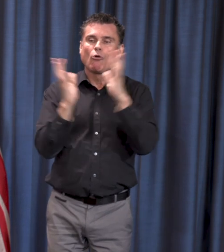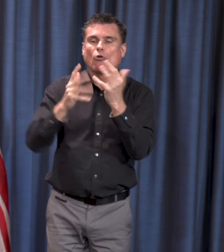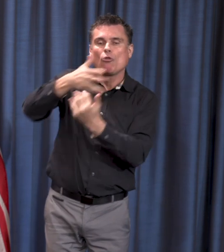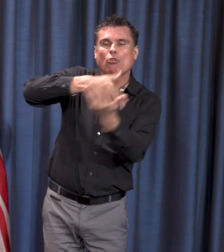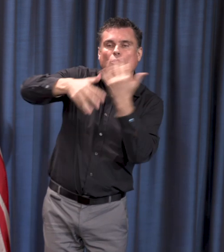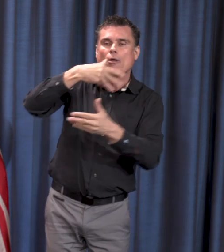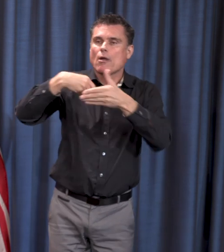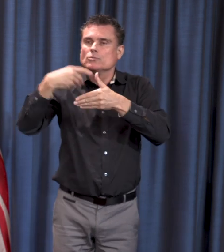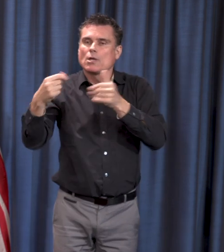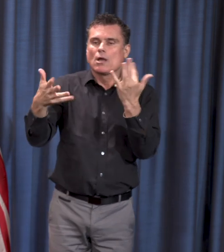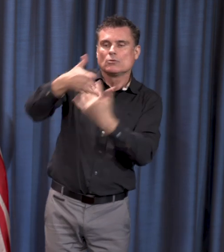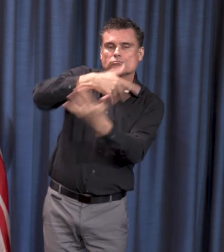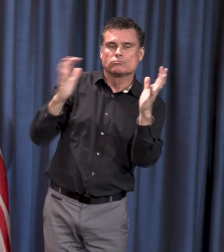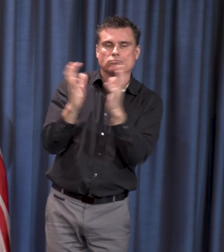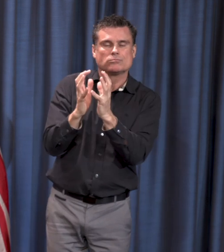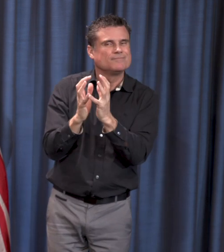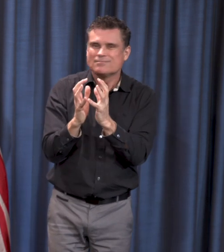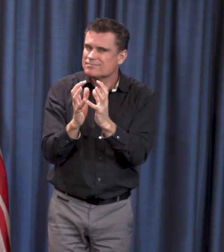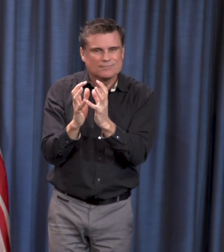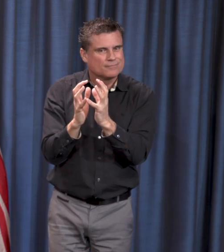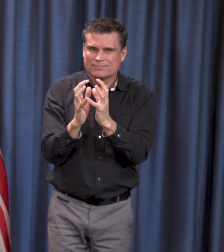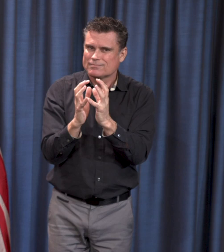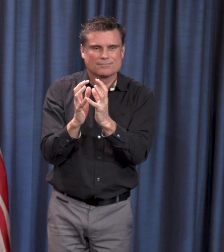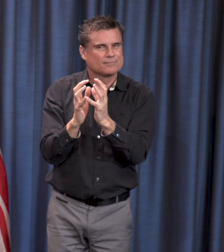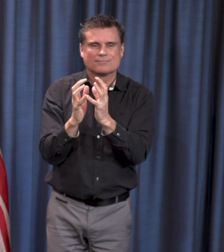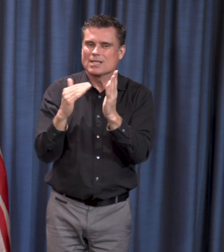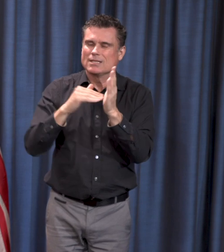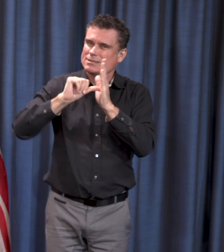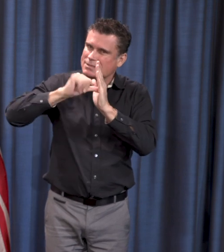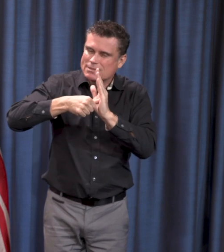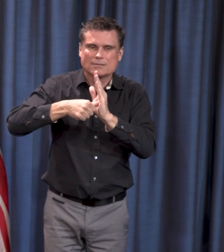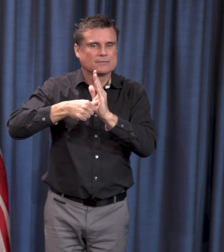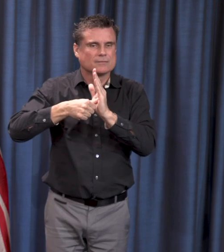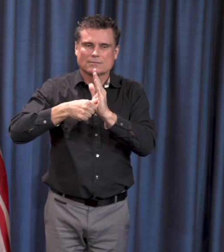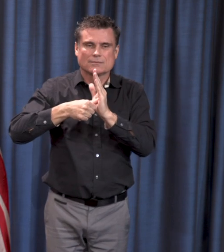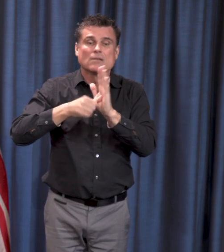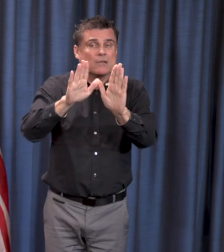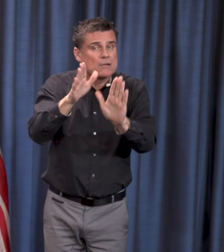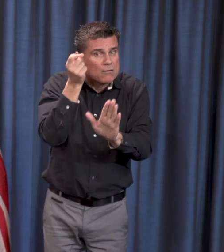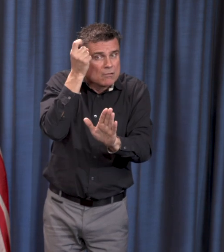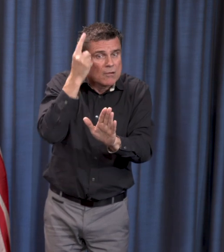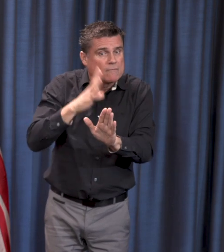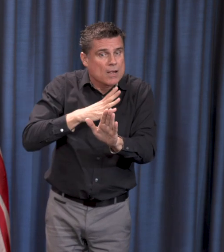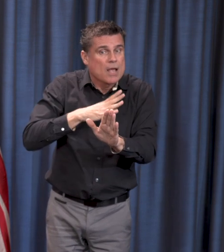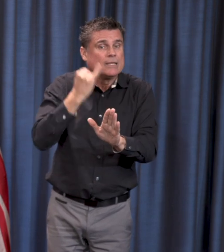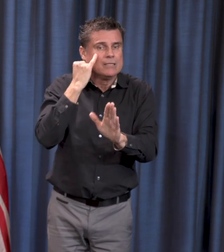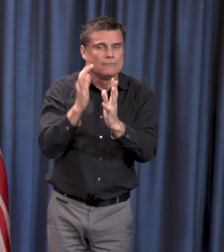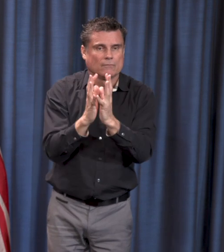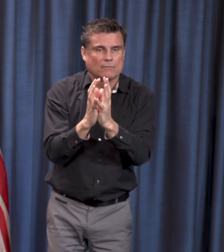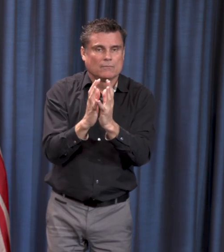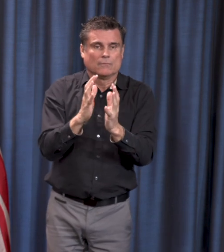So I'm, again, ensuring that people that it is okay if you're not in self-isolation.